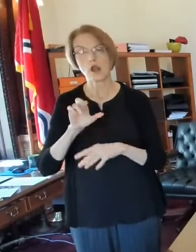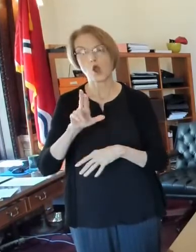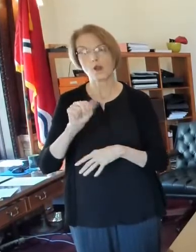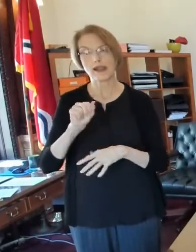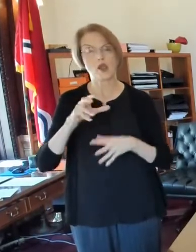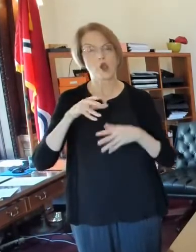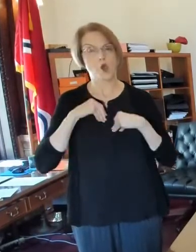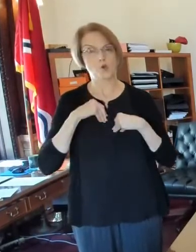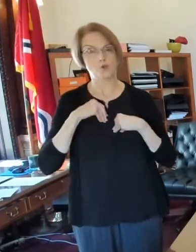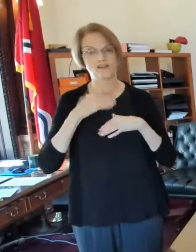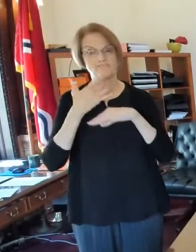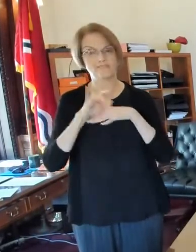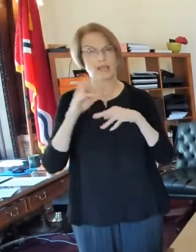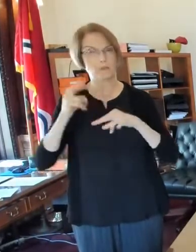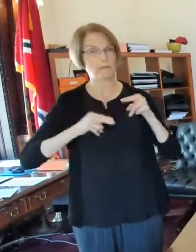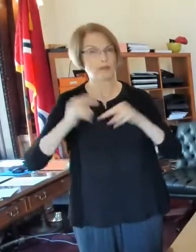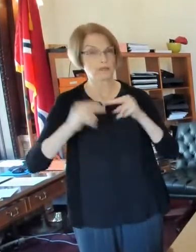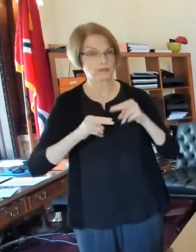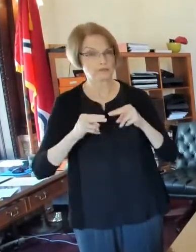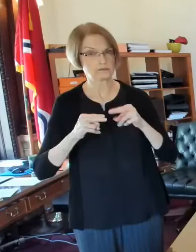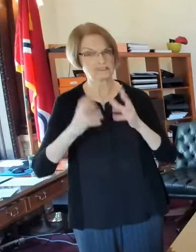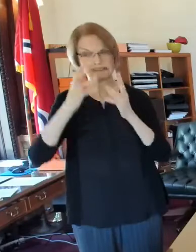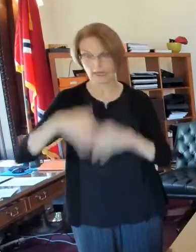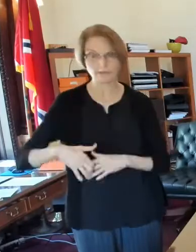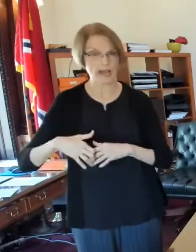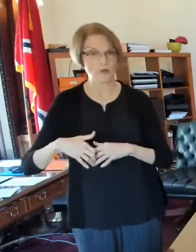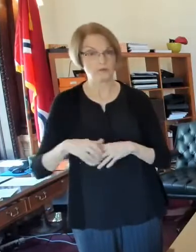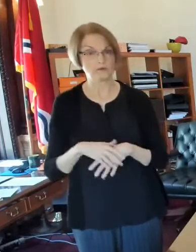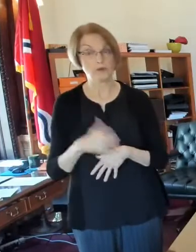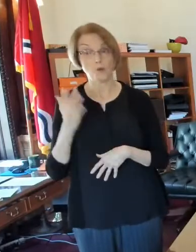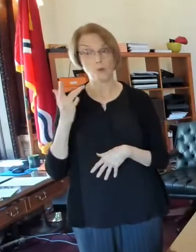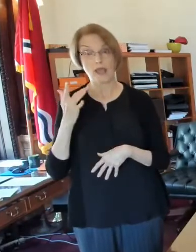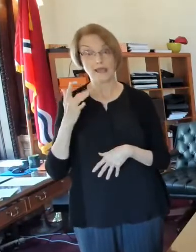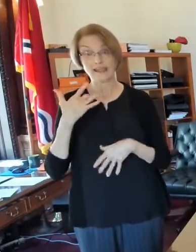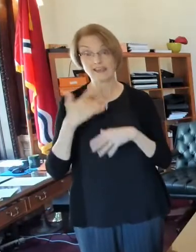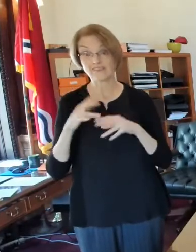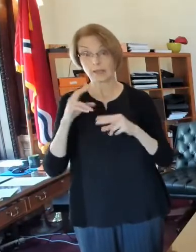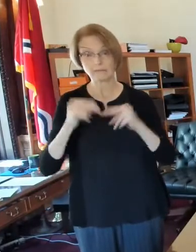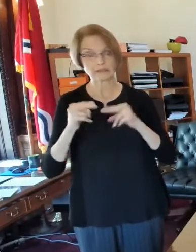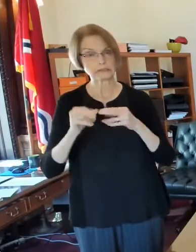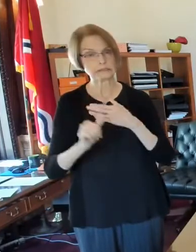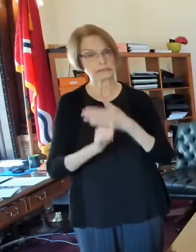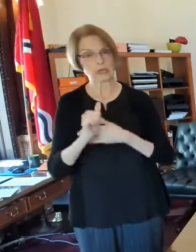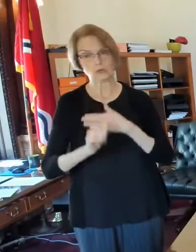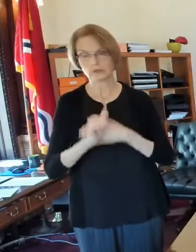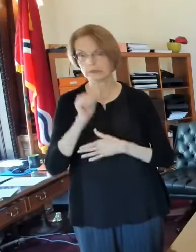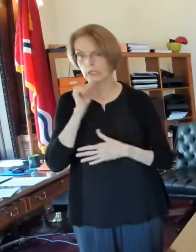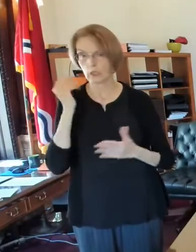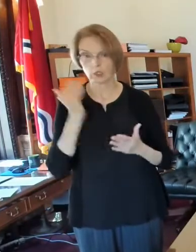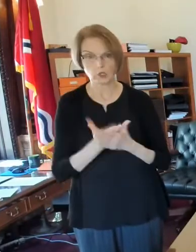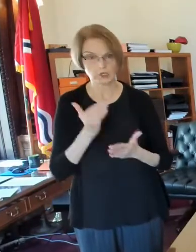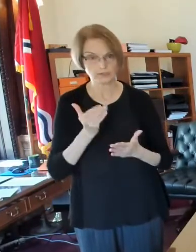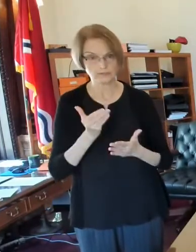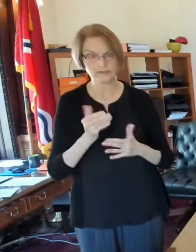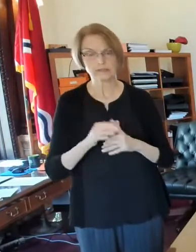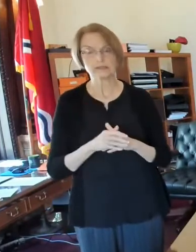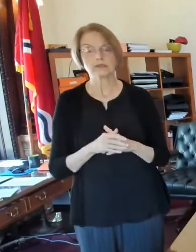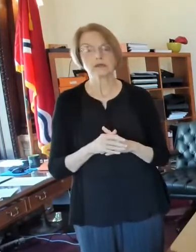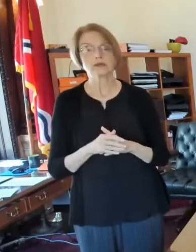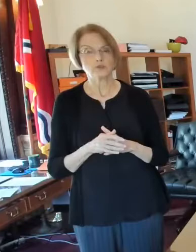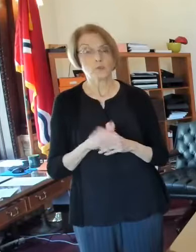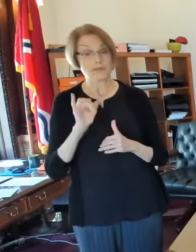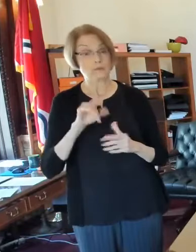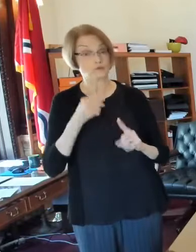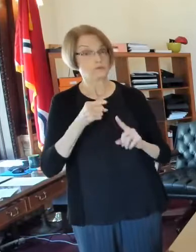owned vacant buildings, because nothing good happens in a vacant building. Um, so it began with